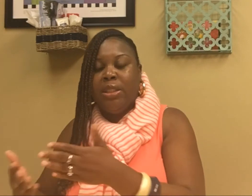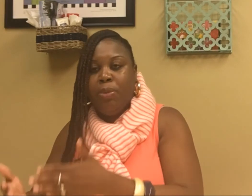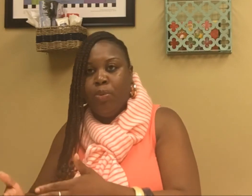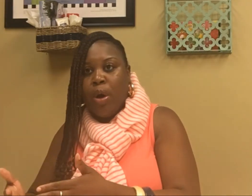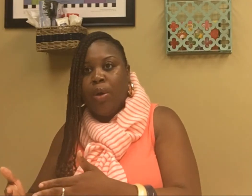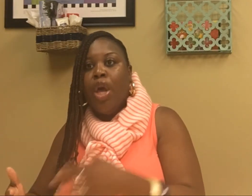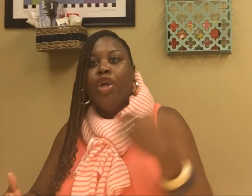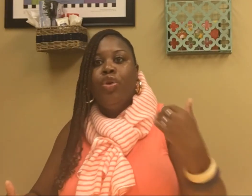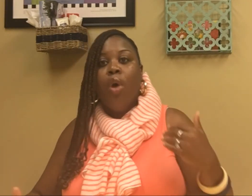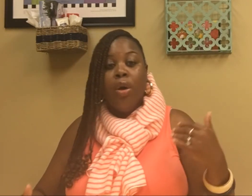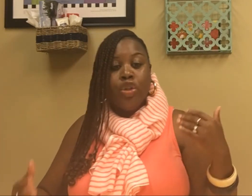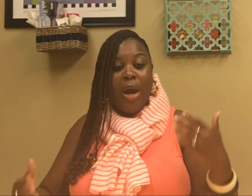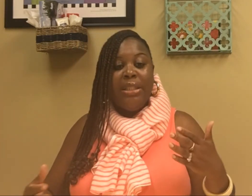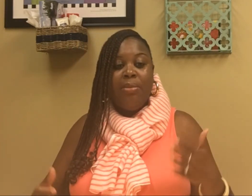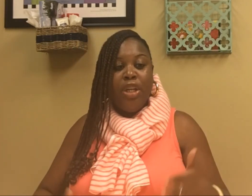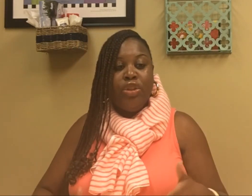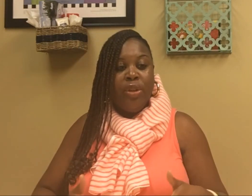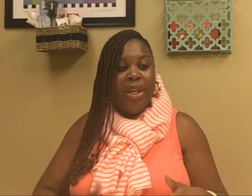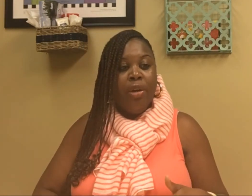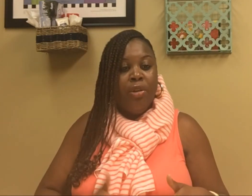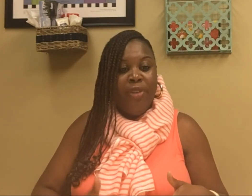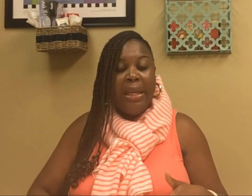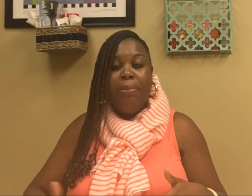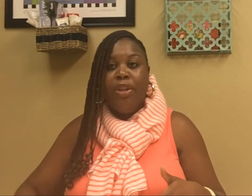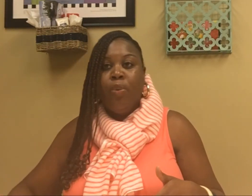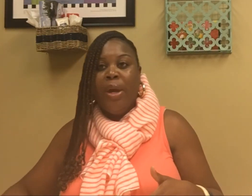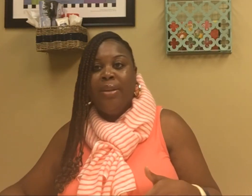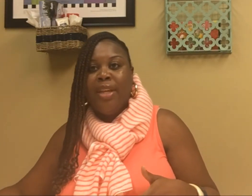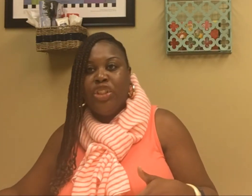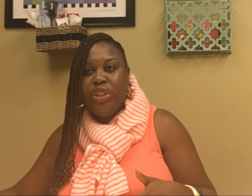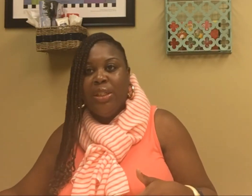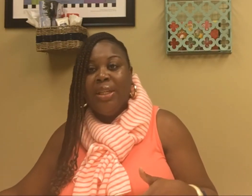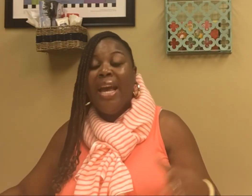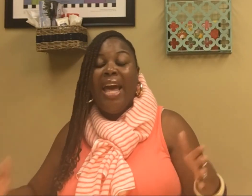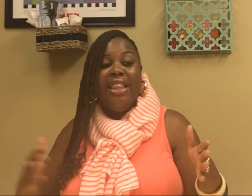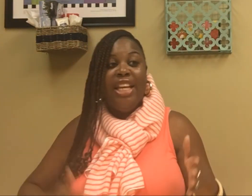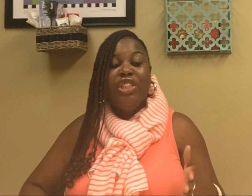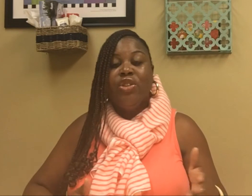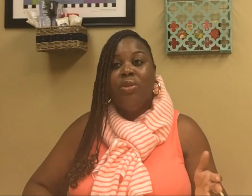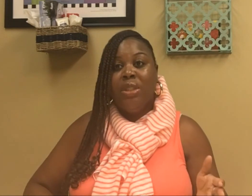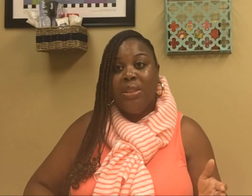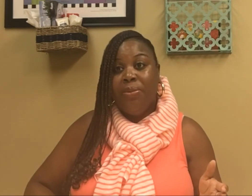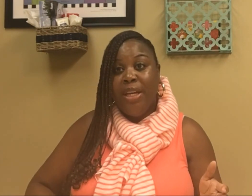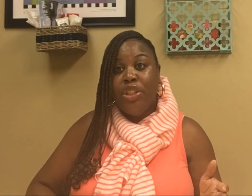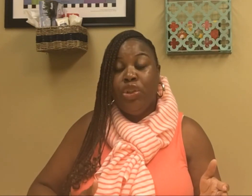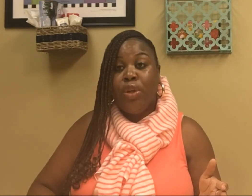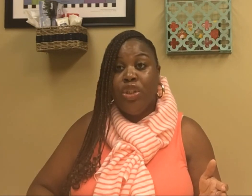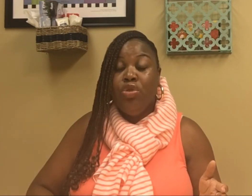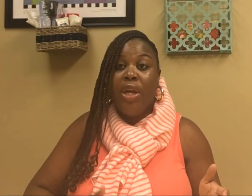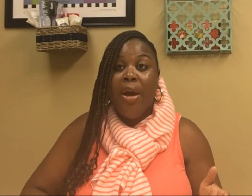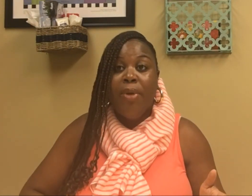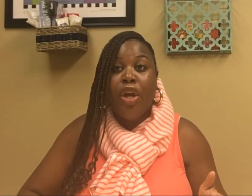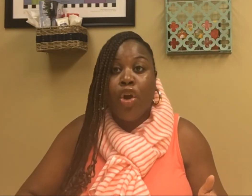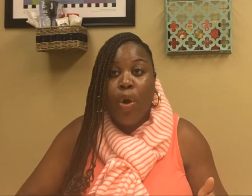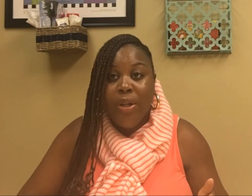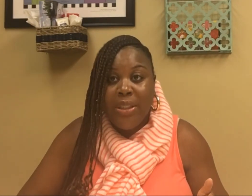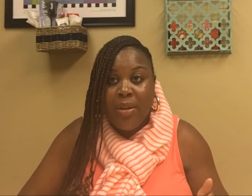to be wrong. You are trying to make sure that they are developing the way that they should. And these are some, just some things that you can do to help encourage that